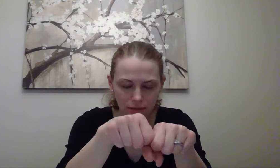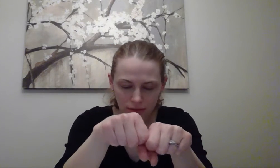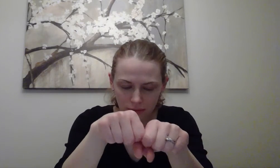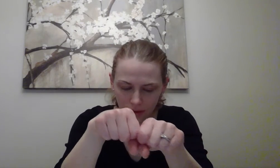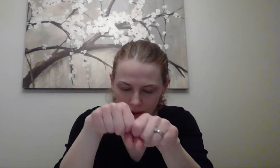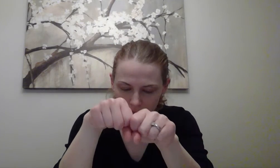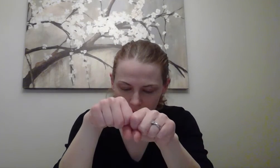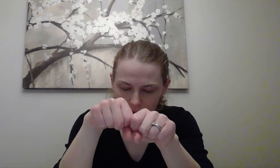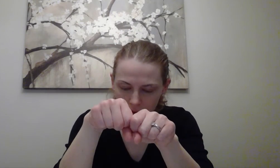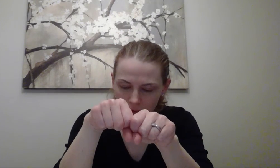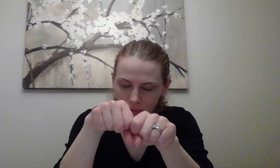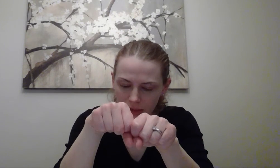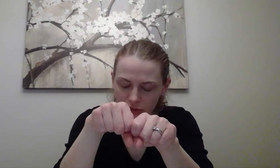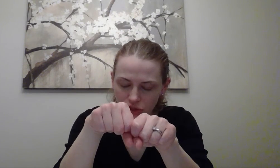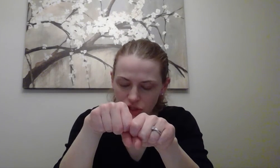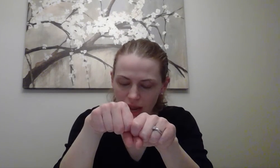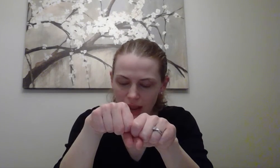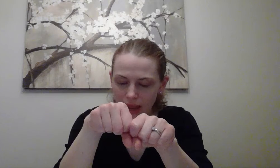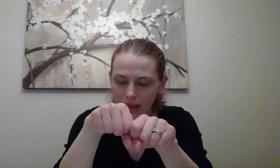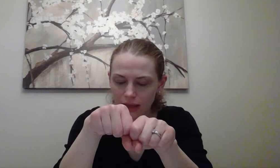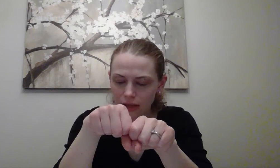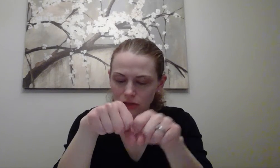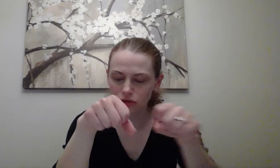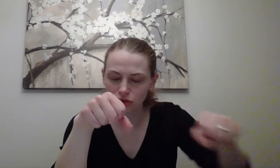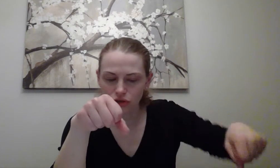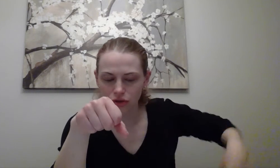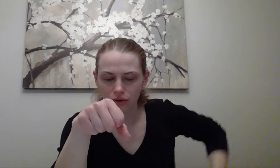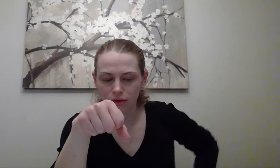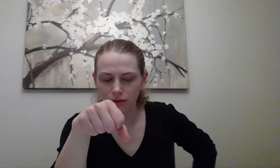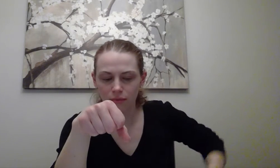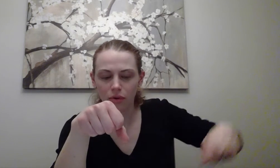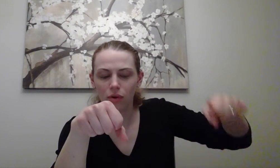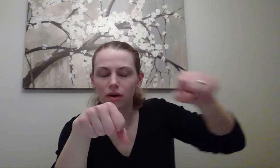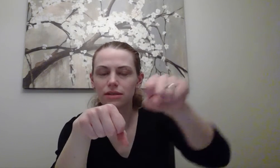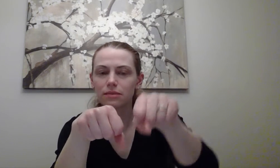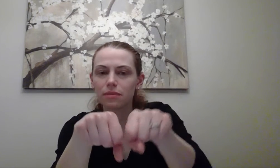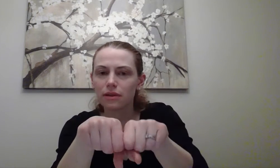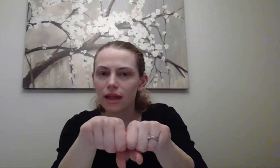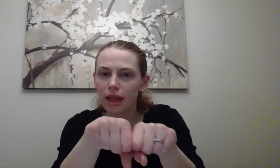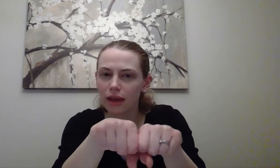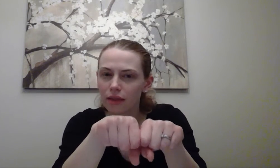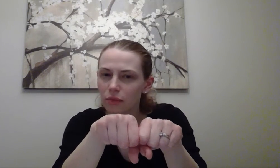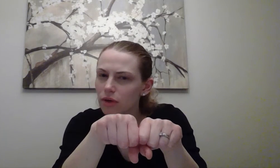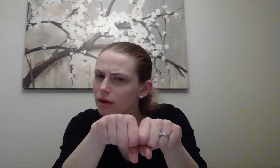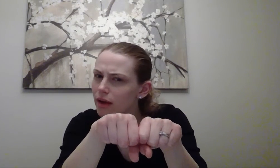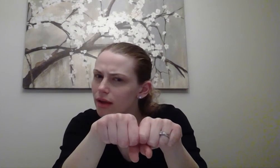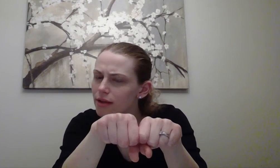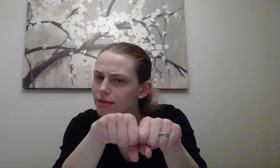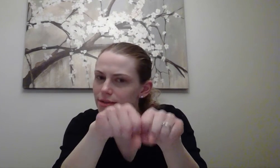Right. We change port to plane. the word is.